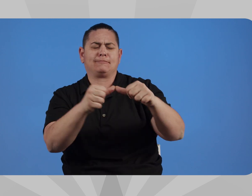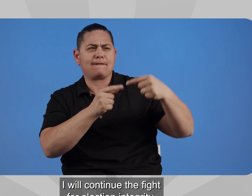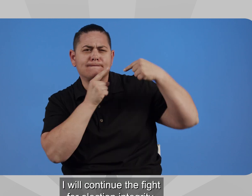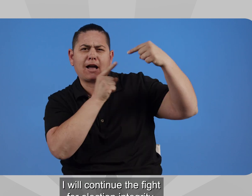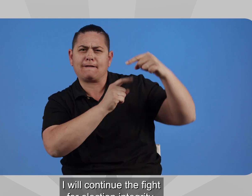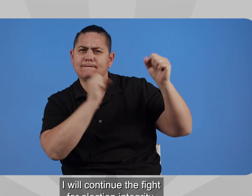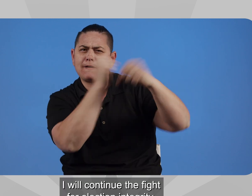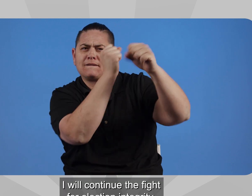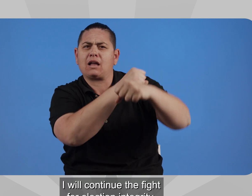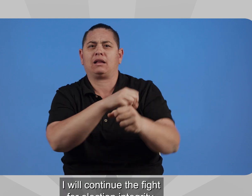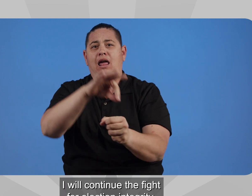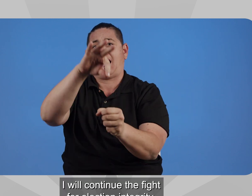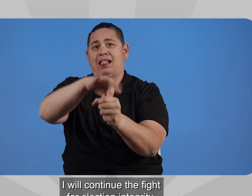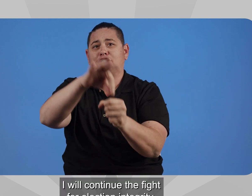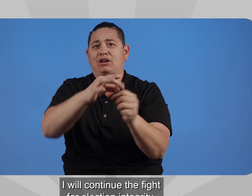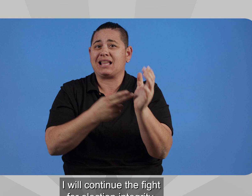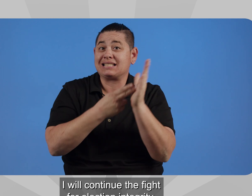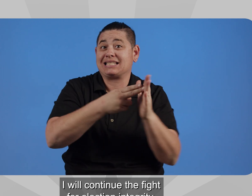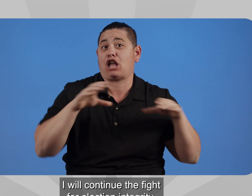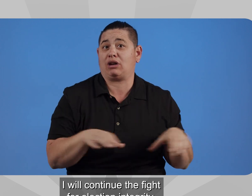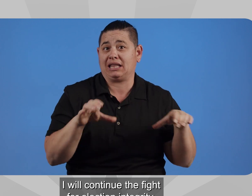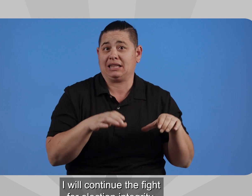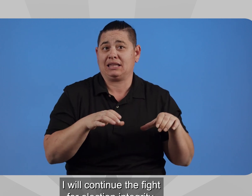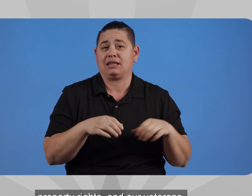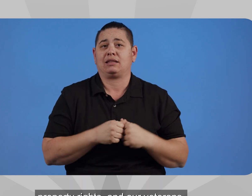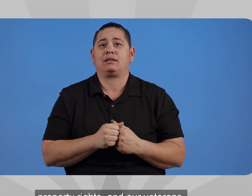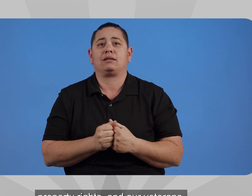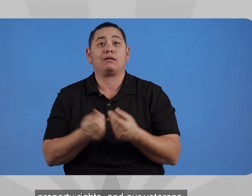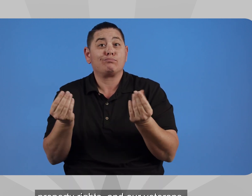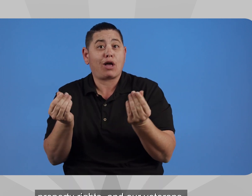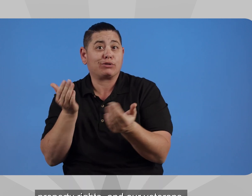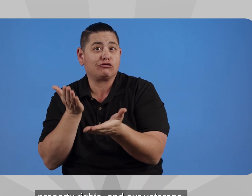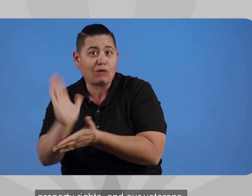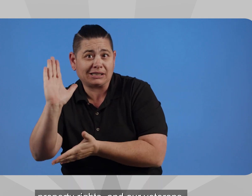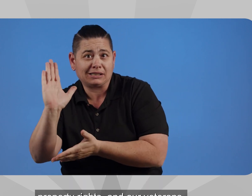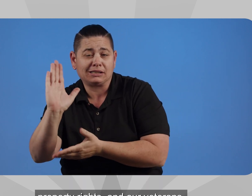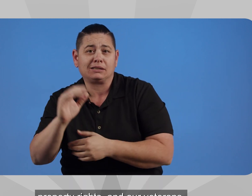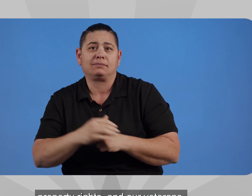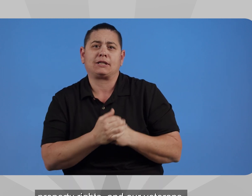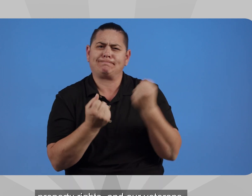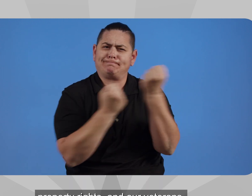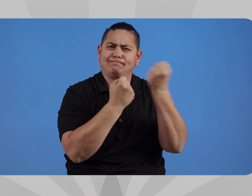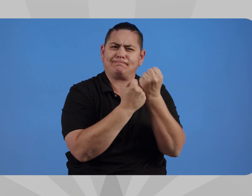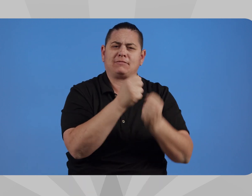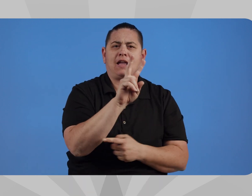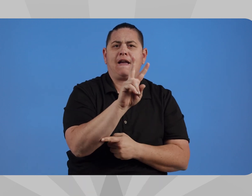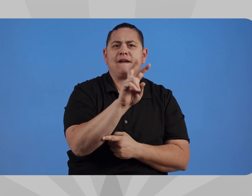I will continue the fight for election integrity, property rights, and our veterans.